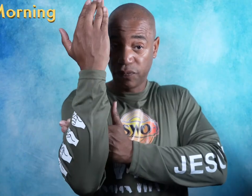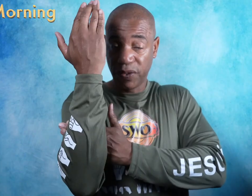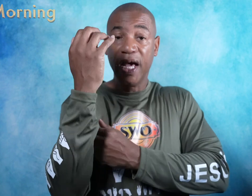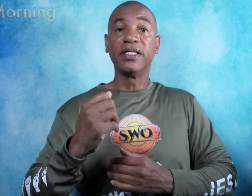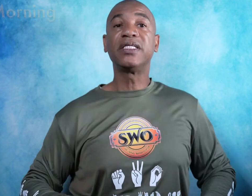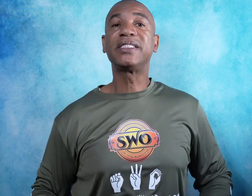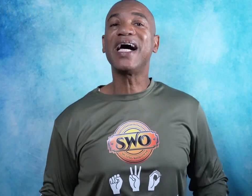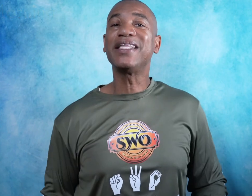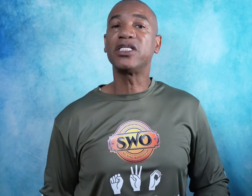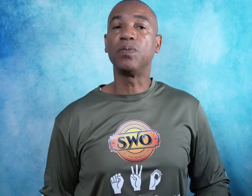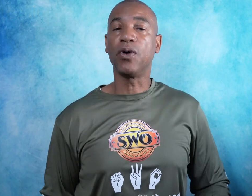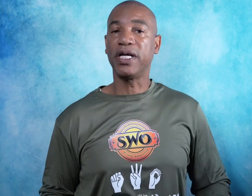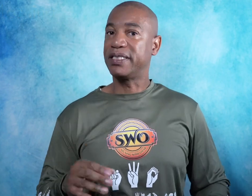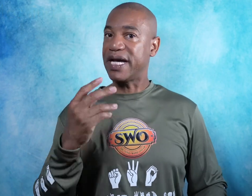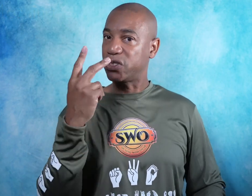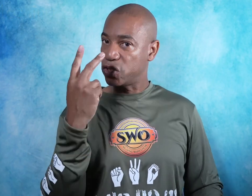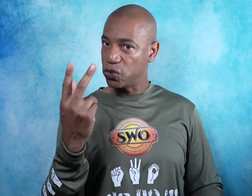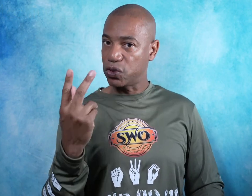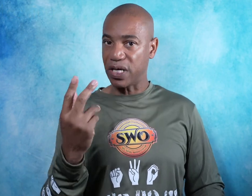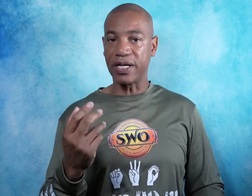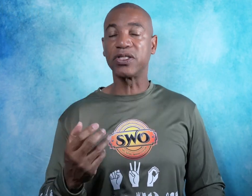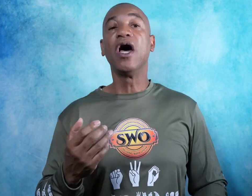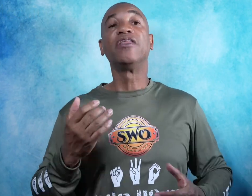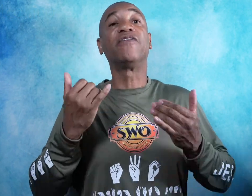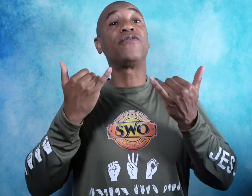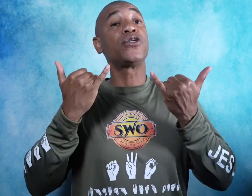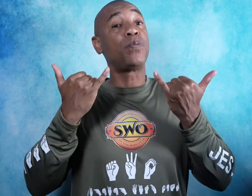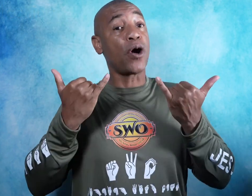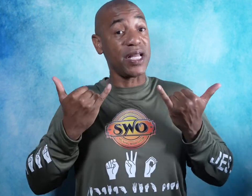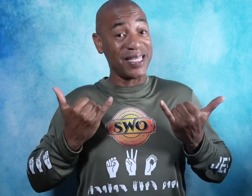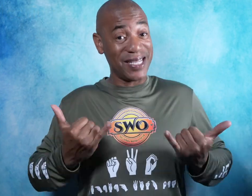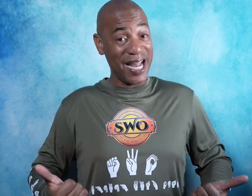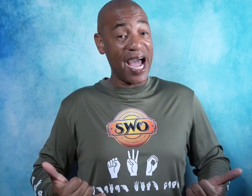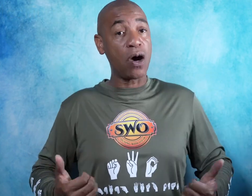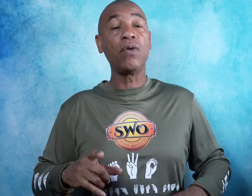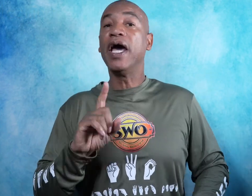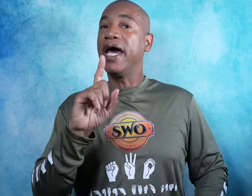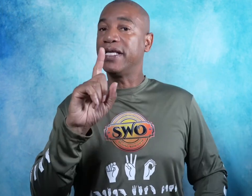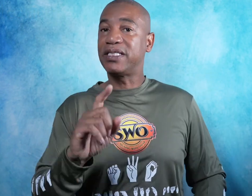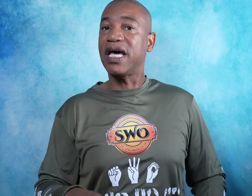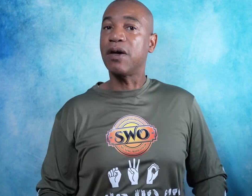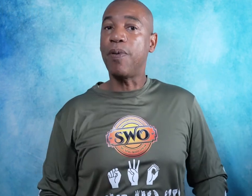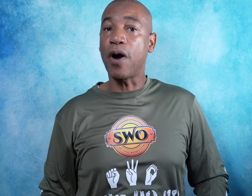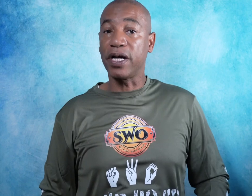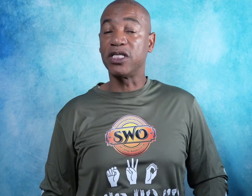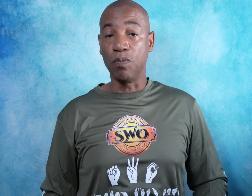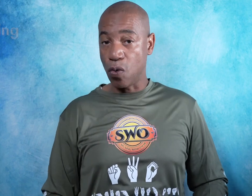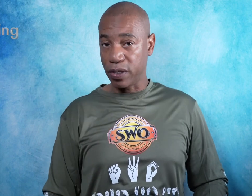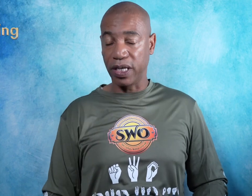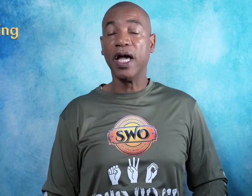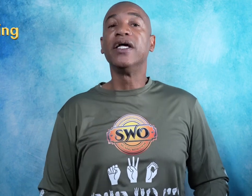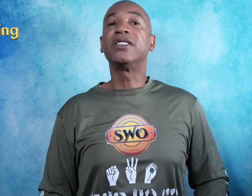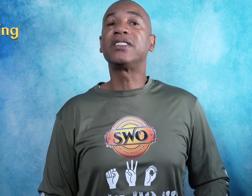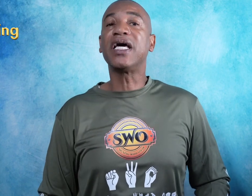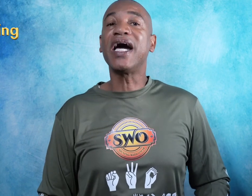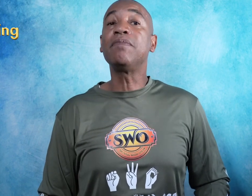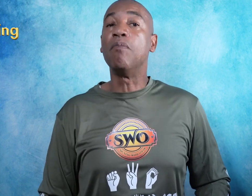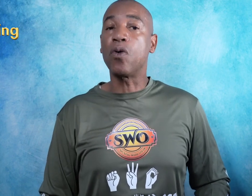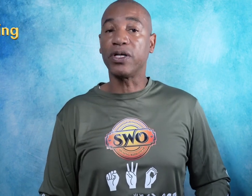To sign this morning it's actually two signs. The first part is now. And the second part is morning. To sign morning